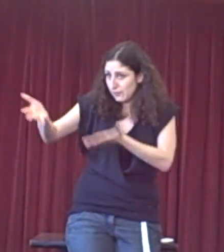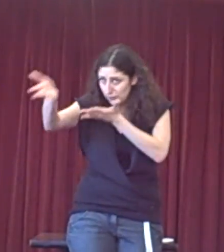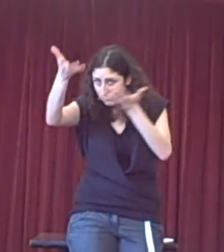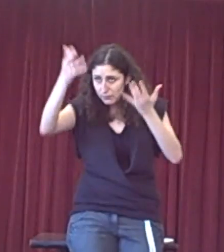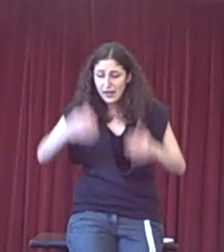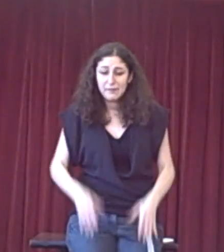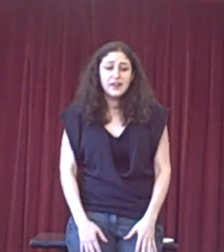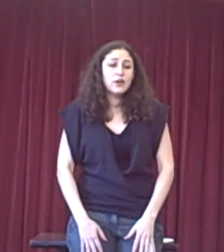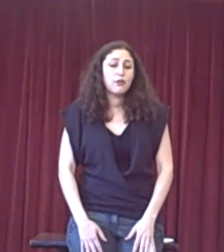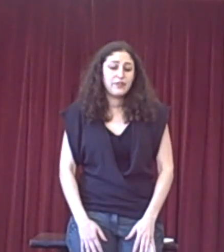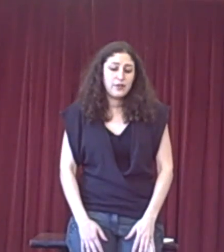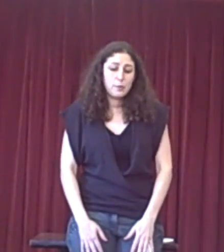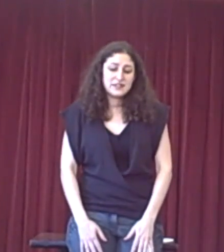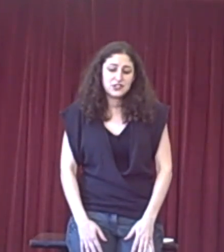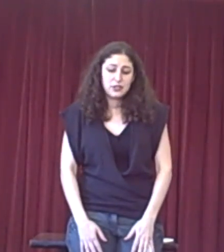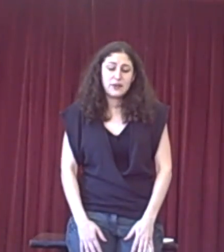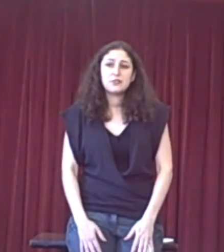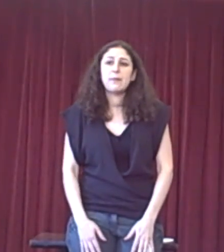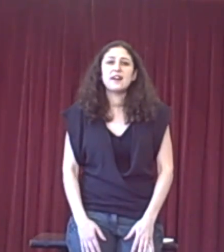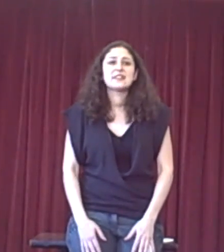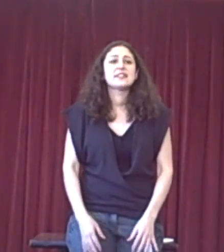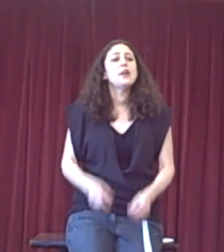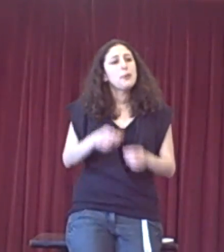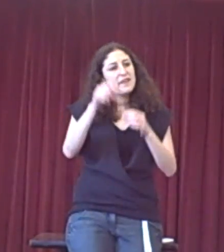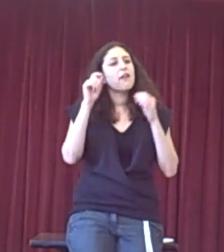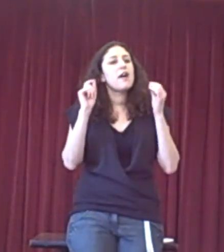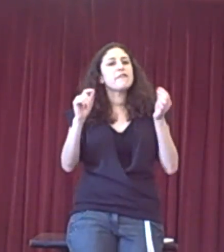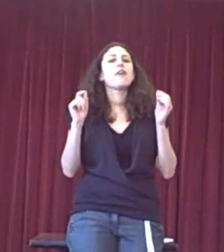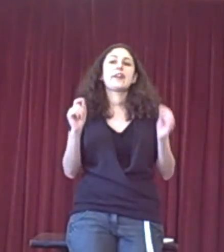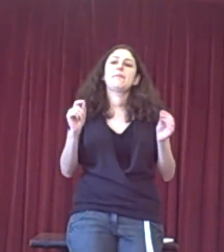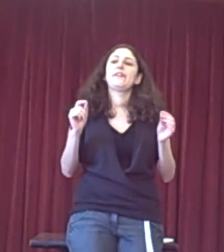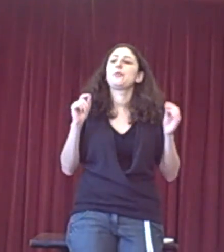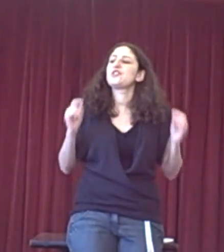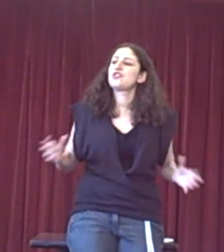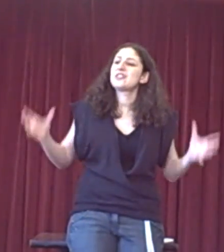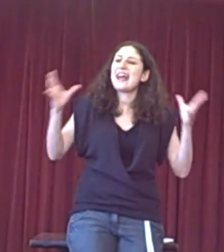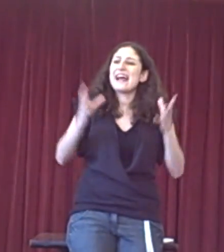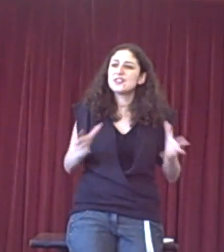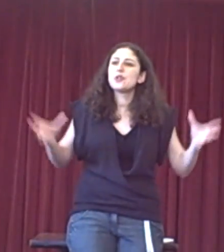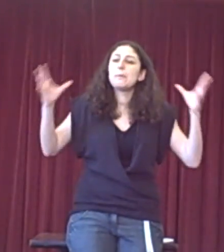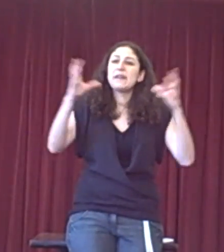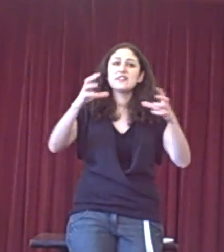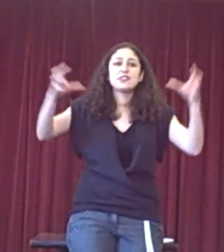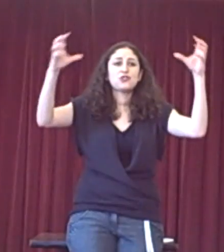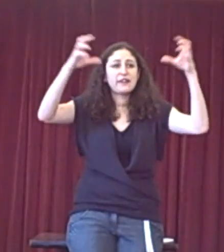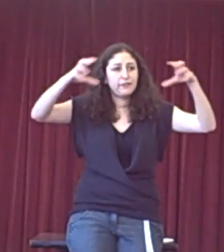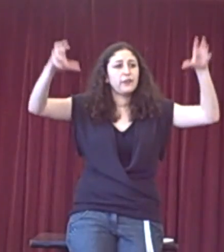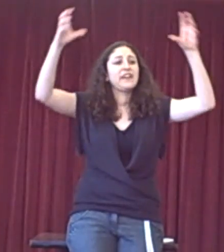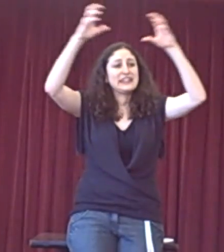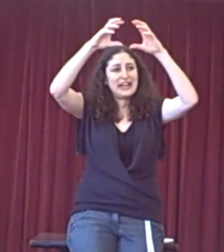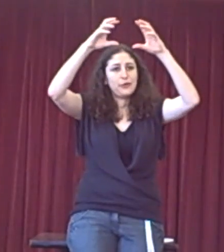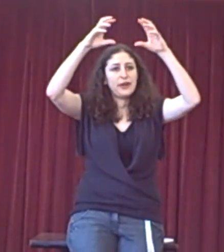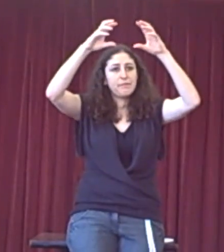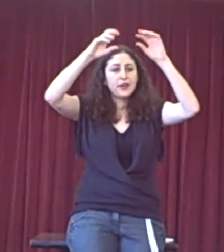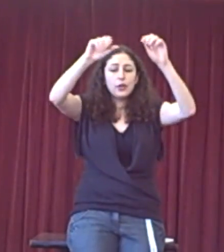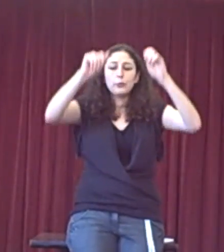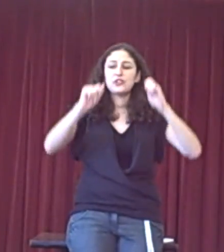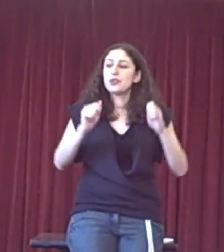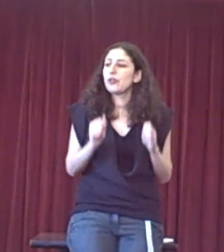on the opposition of the emotional classes. There are other arguments which you just add to and build and strengthen on that tower, which you can